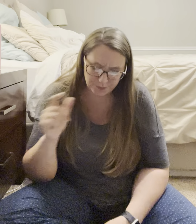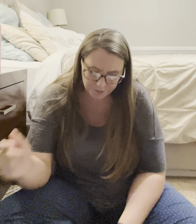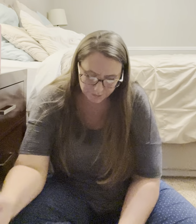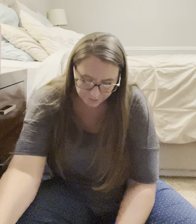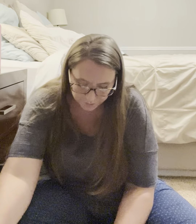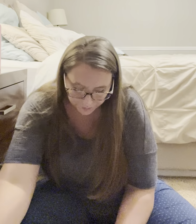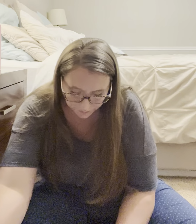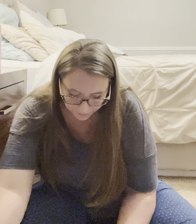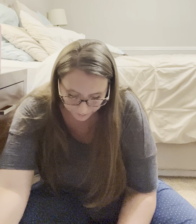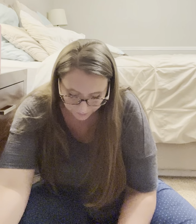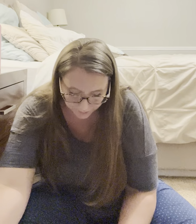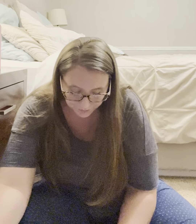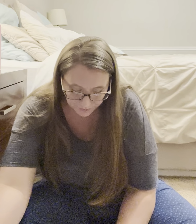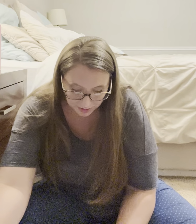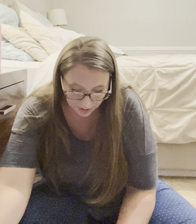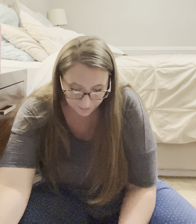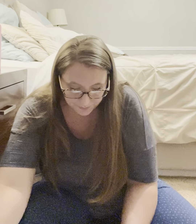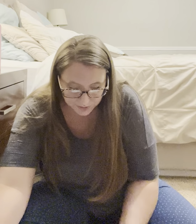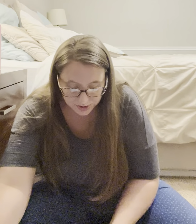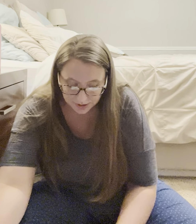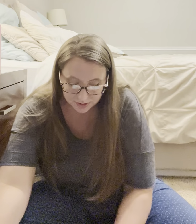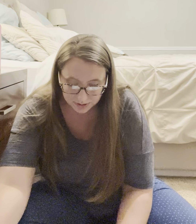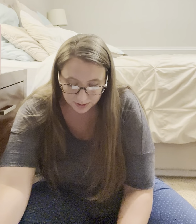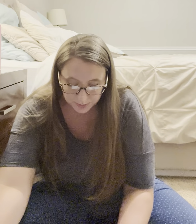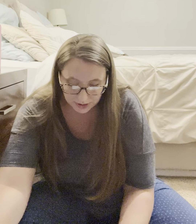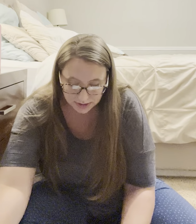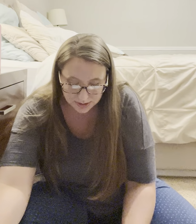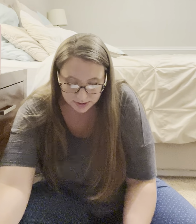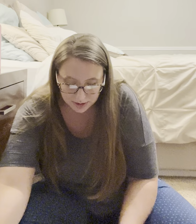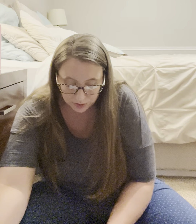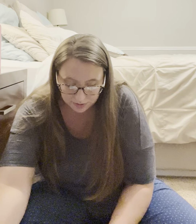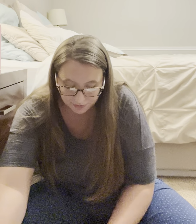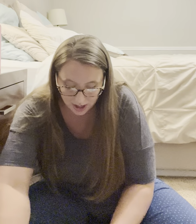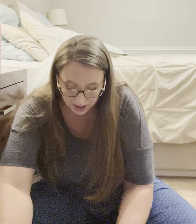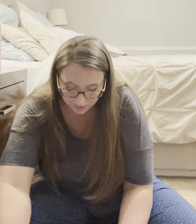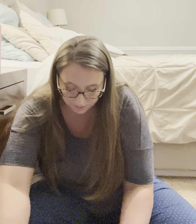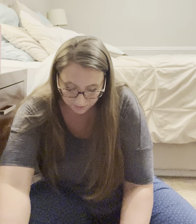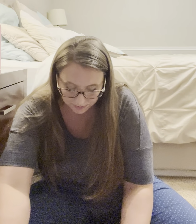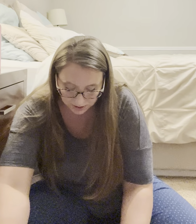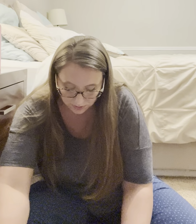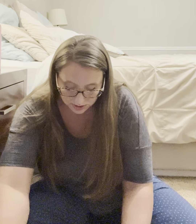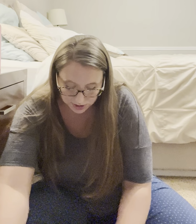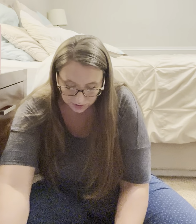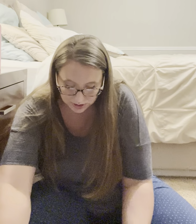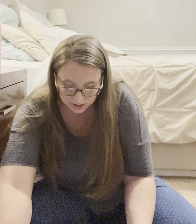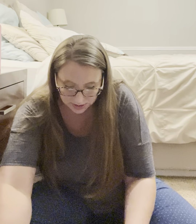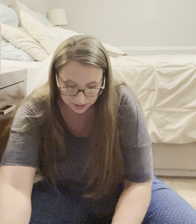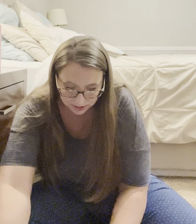live Okay. So, that completes unit five. Now, on to unit six.